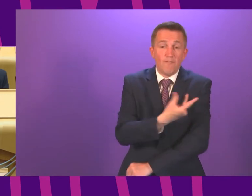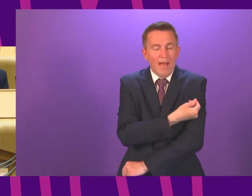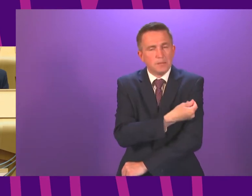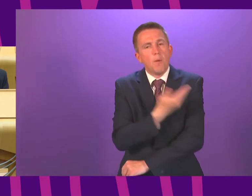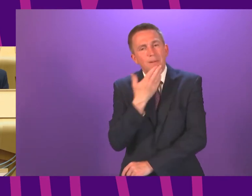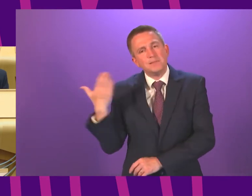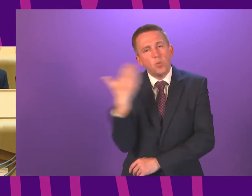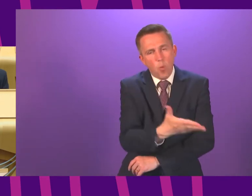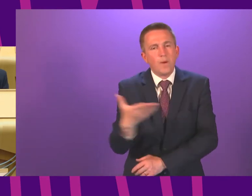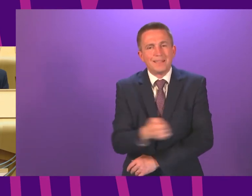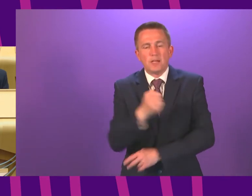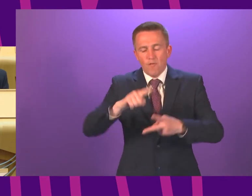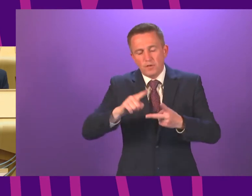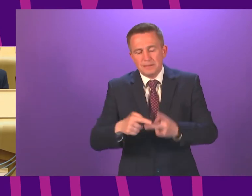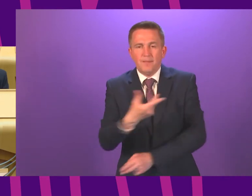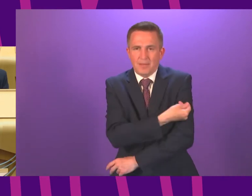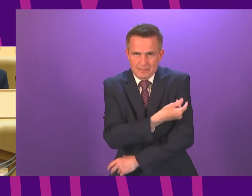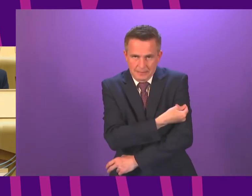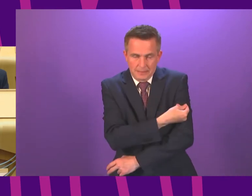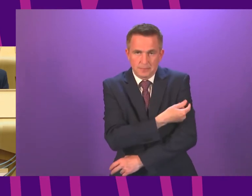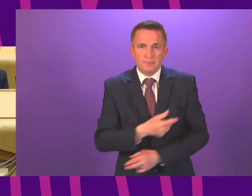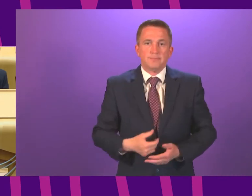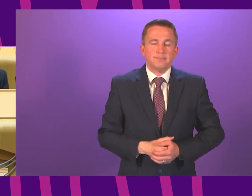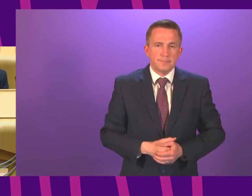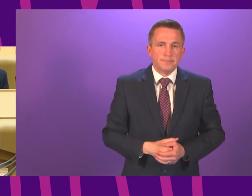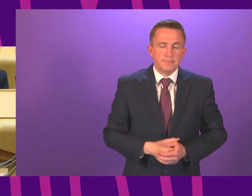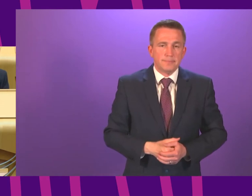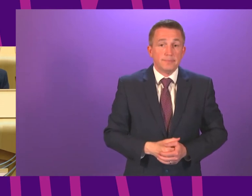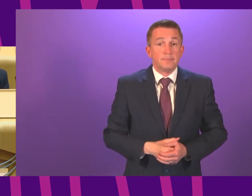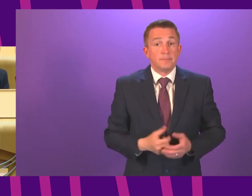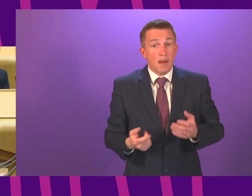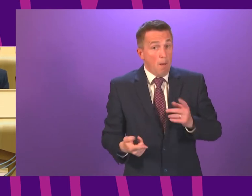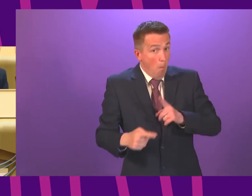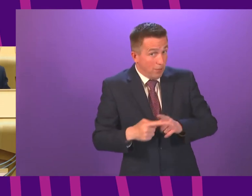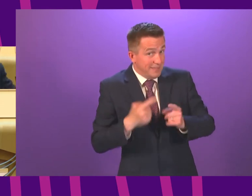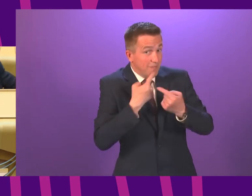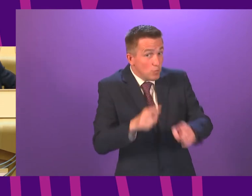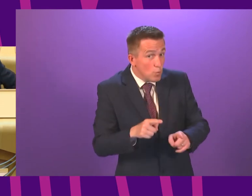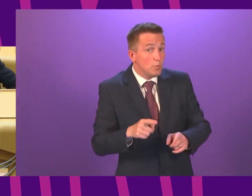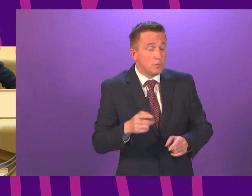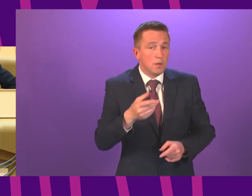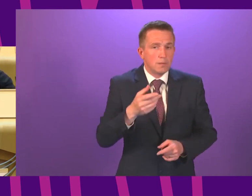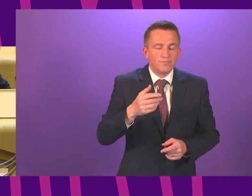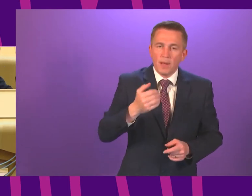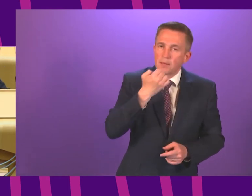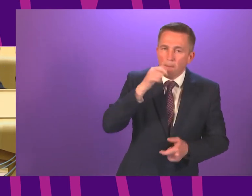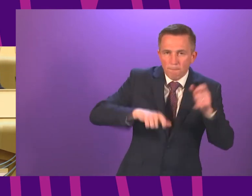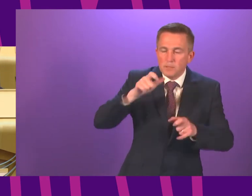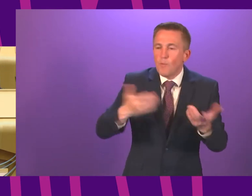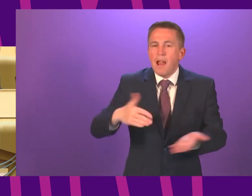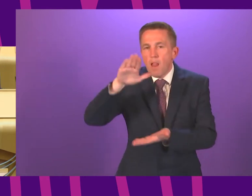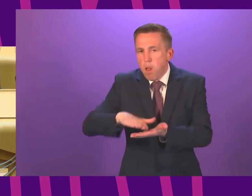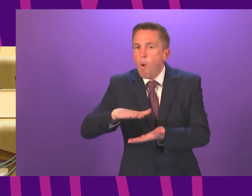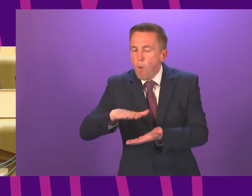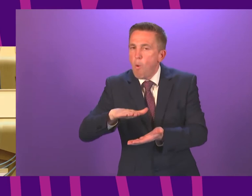opportunity. In more positive news, there are many parts of mainland Scotland where cases are at very low levels and